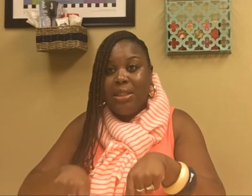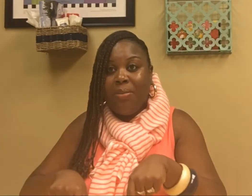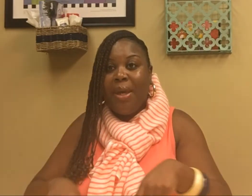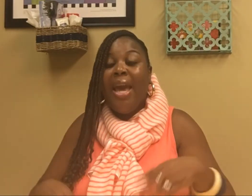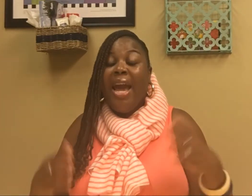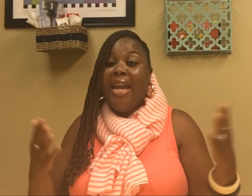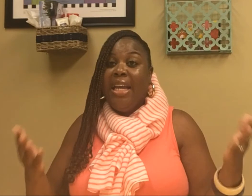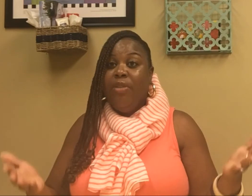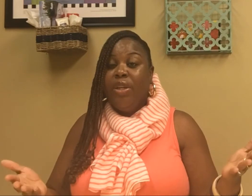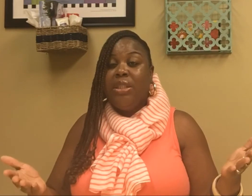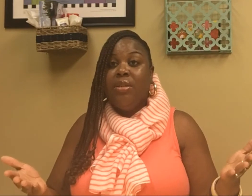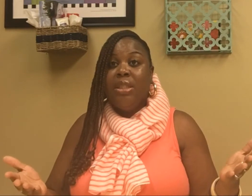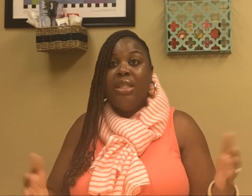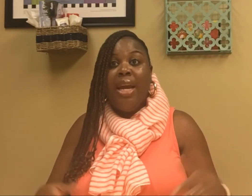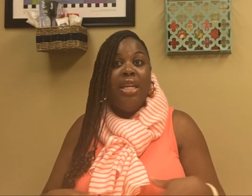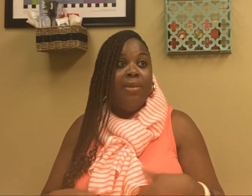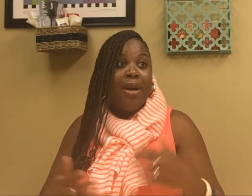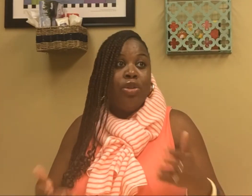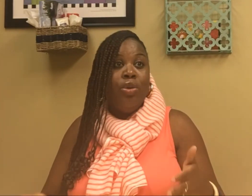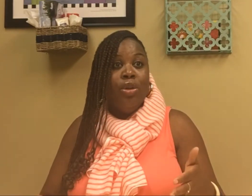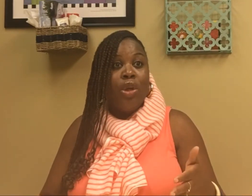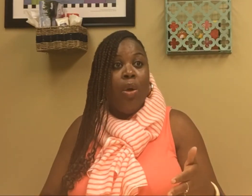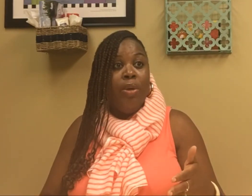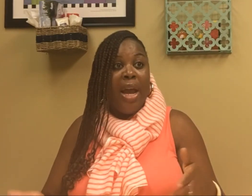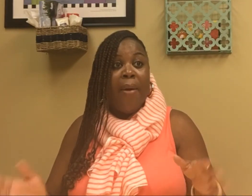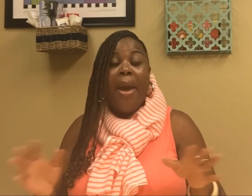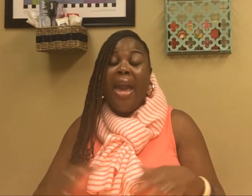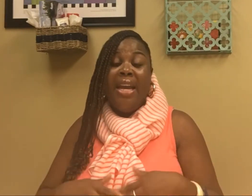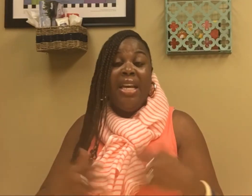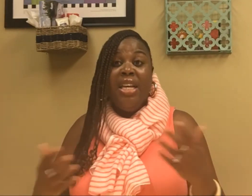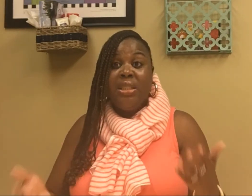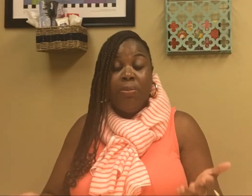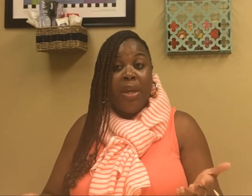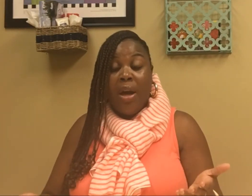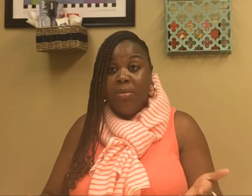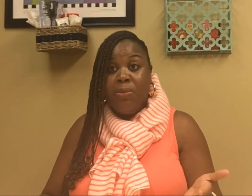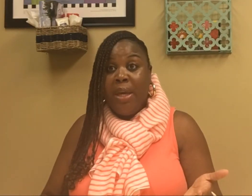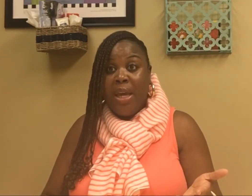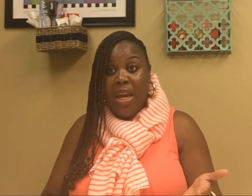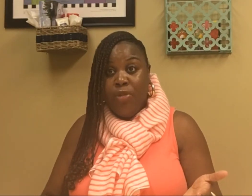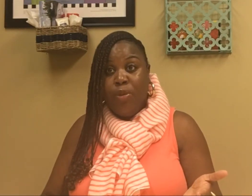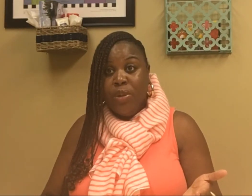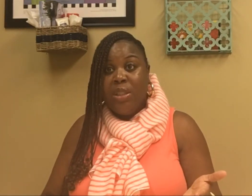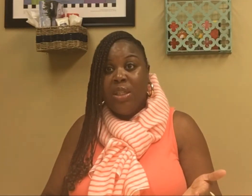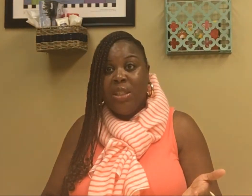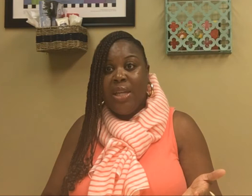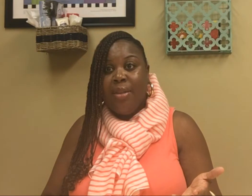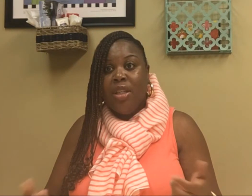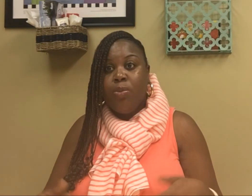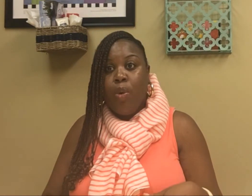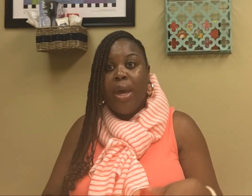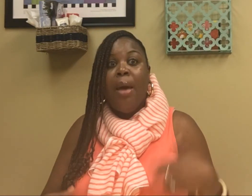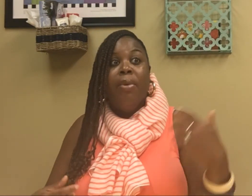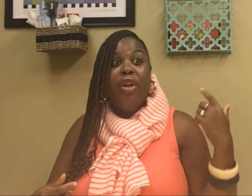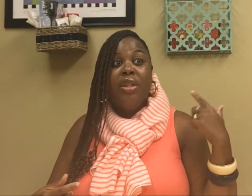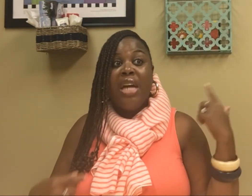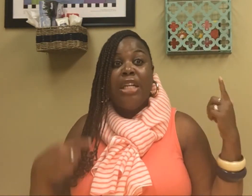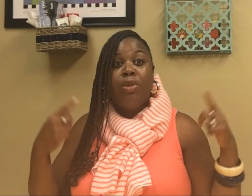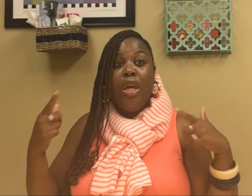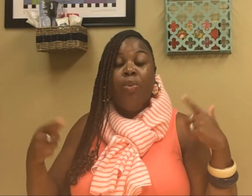to me. And even to this day, he's about two years old now and he is speaking in full sentences at this point. But there are times when he